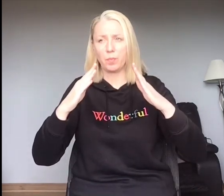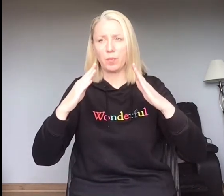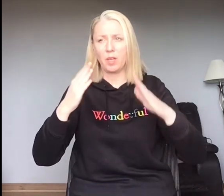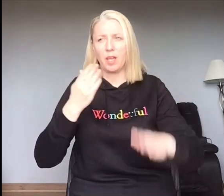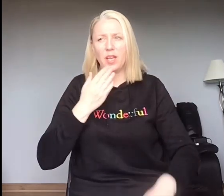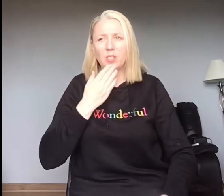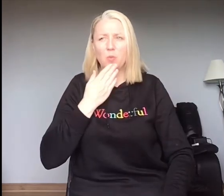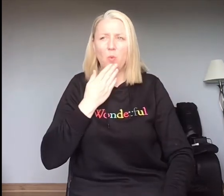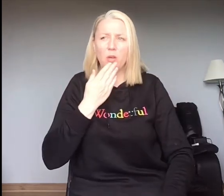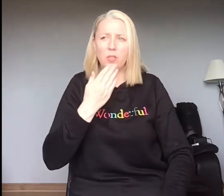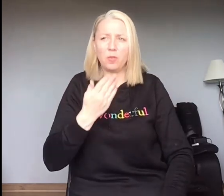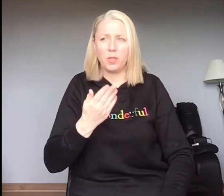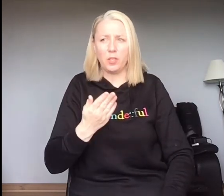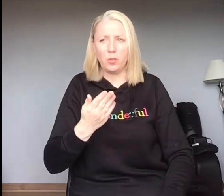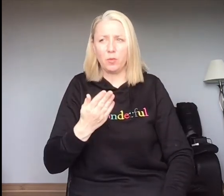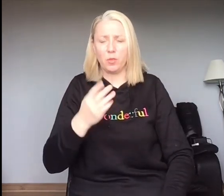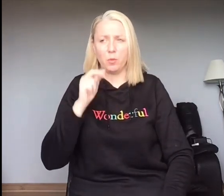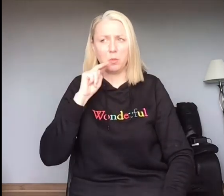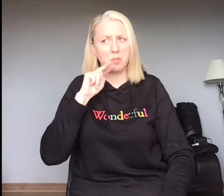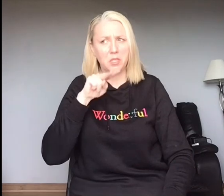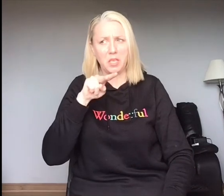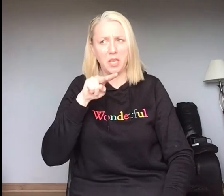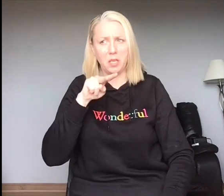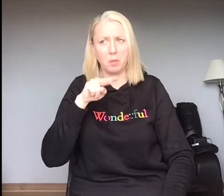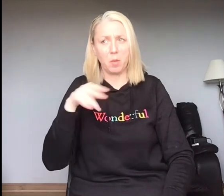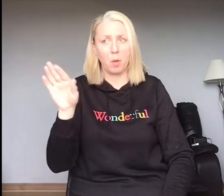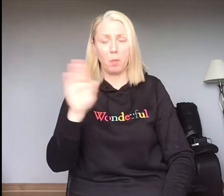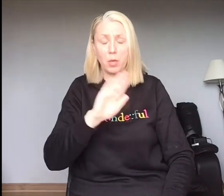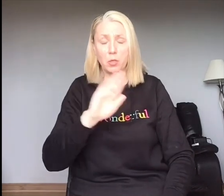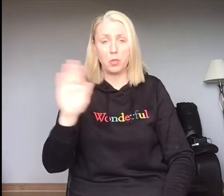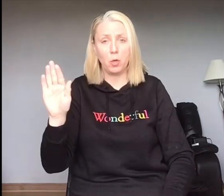It's wonderfully good of you, snake, but no.